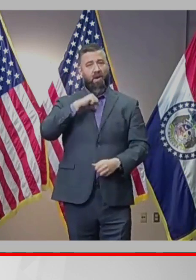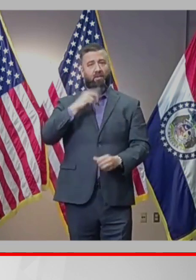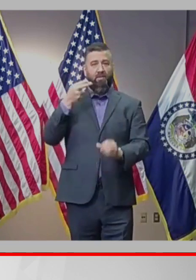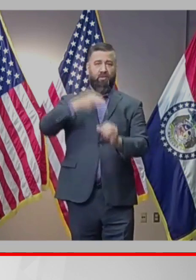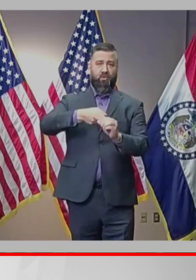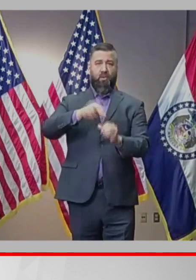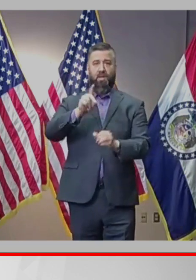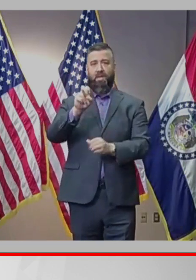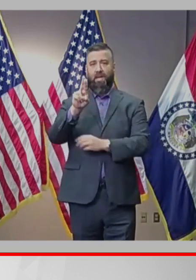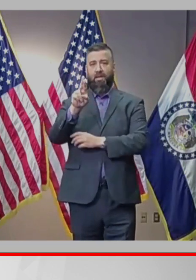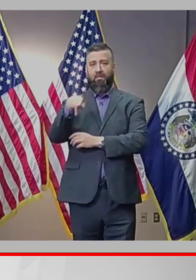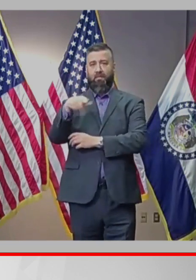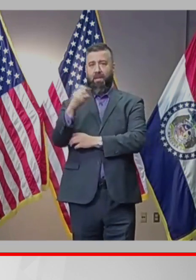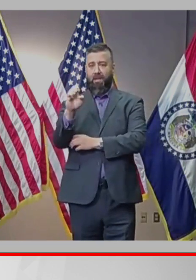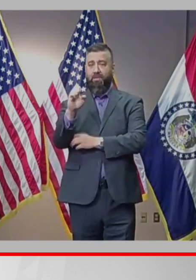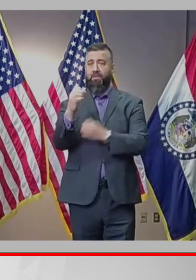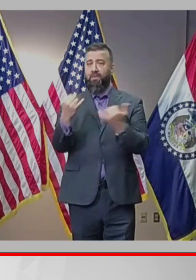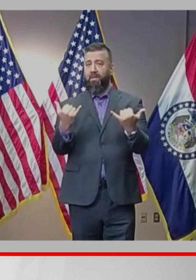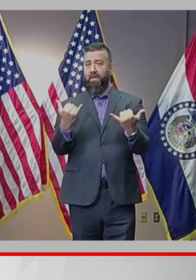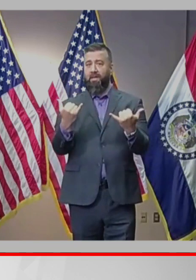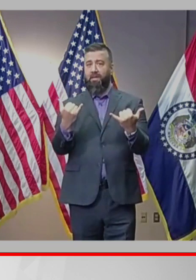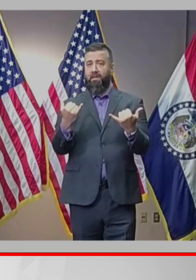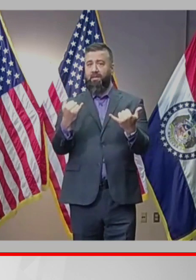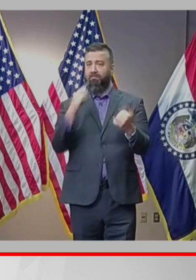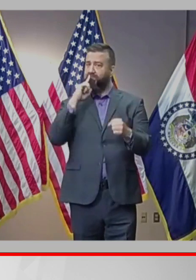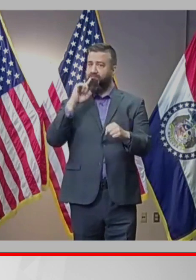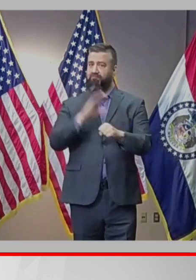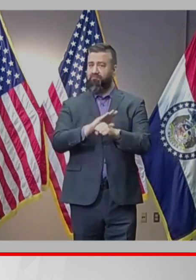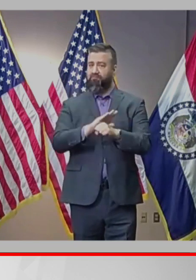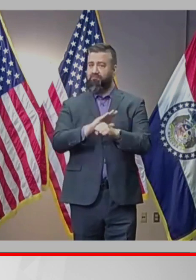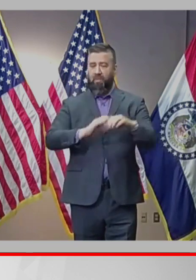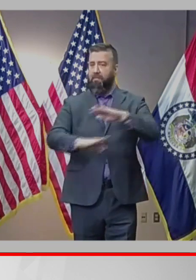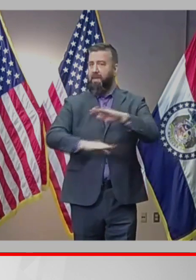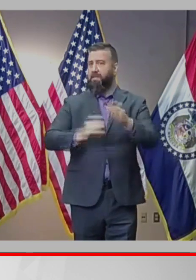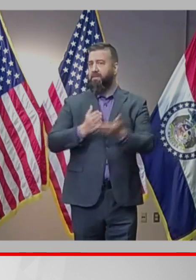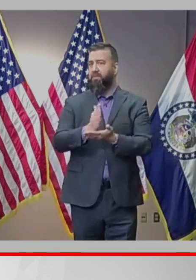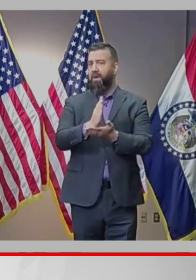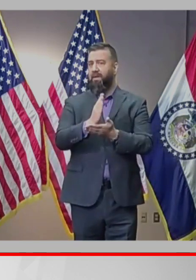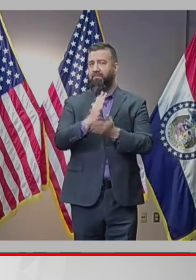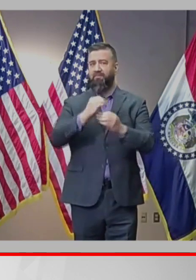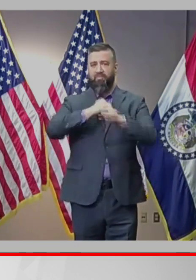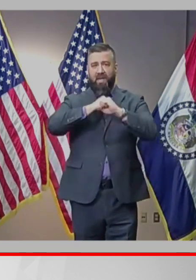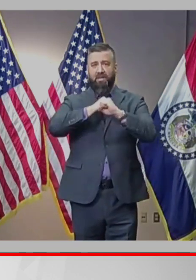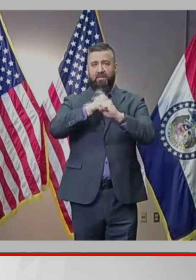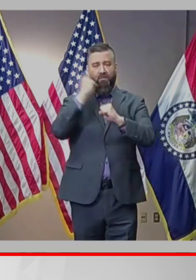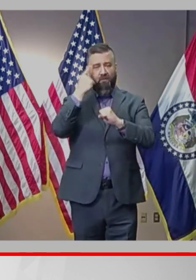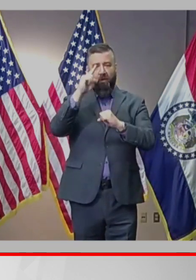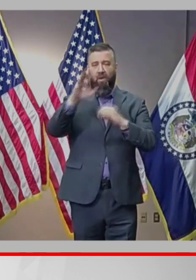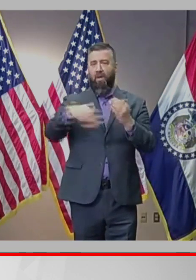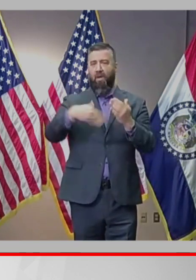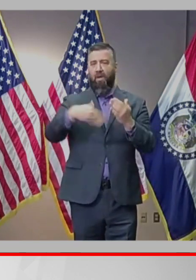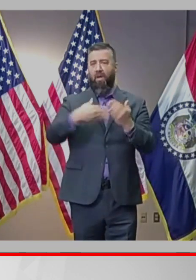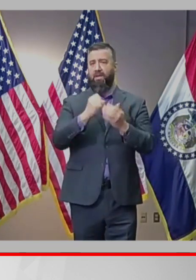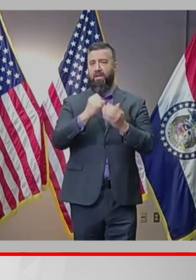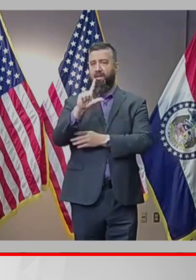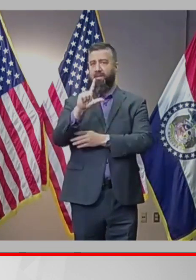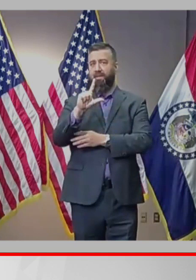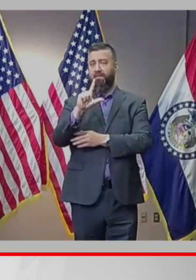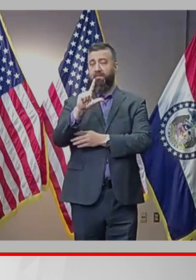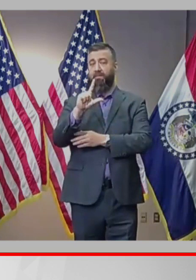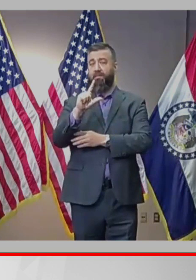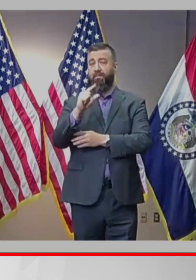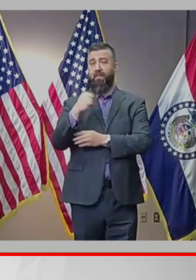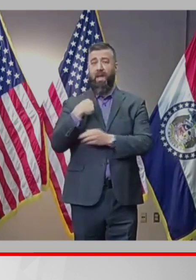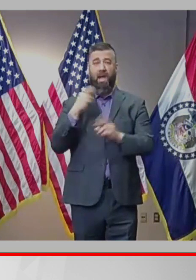Dr. Page today in affirming the basic right of shelter to all St. Louisans. And I'm hopeful that our work